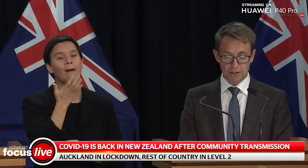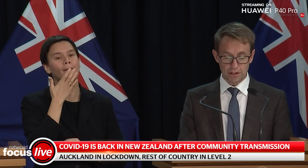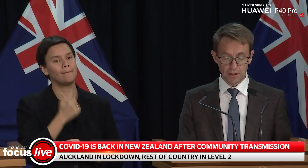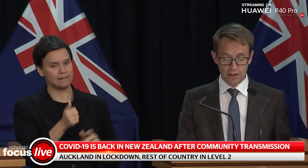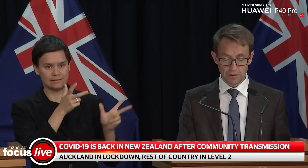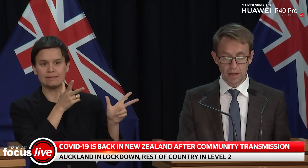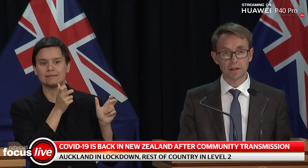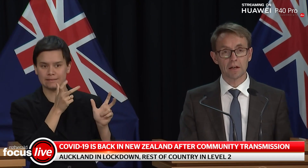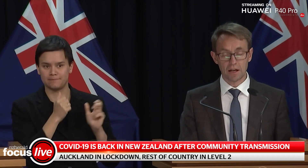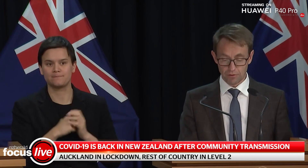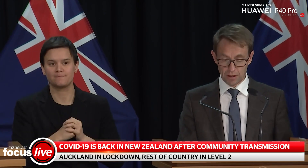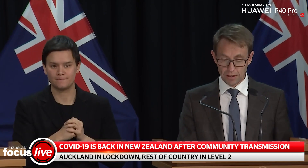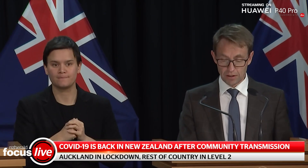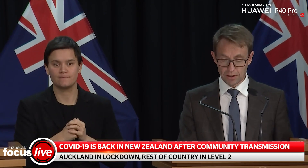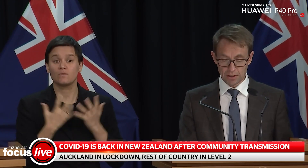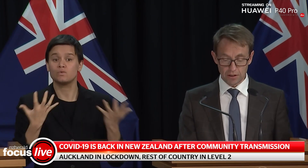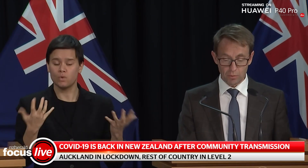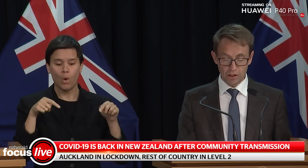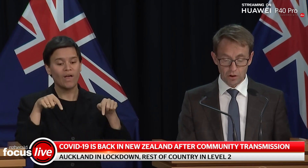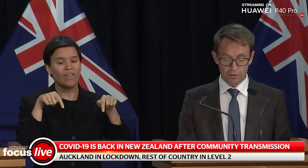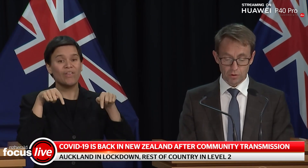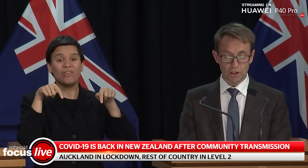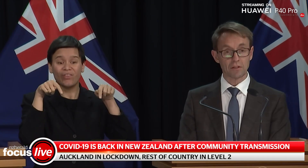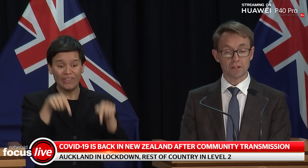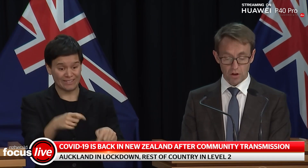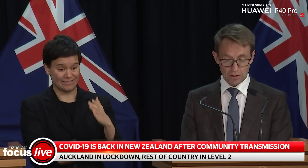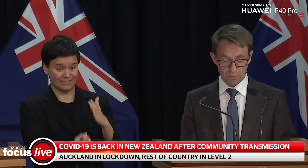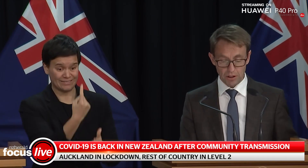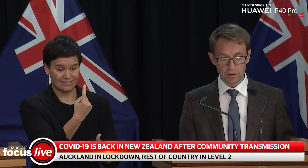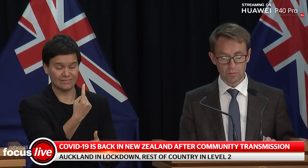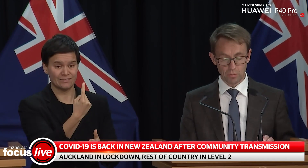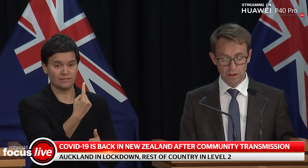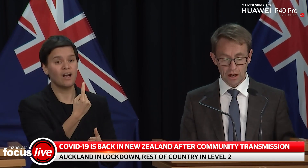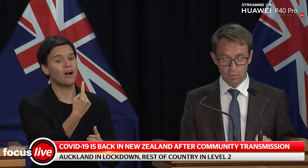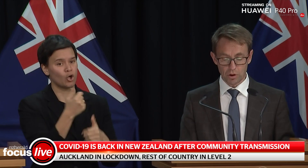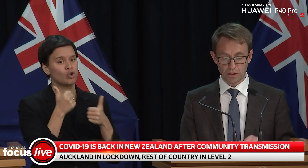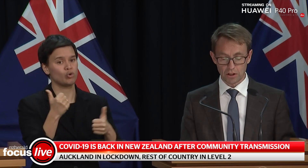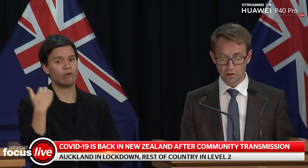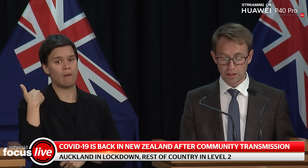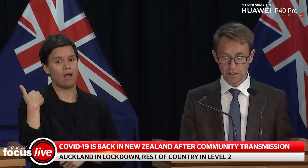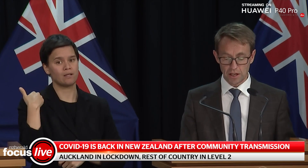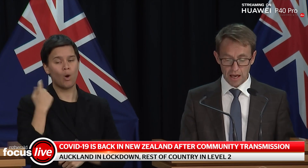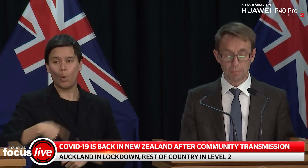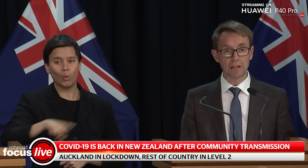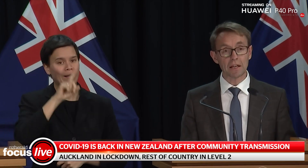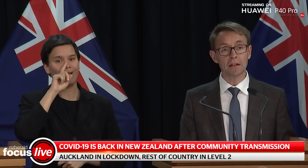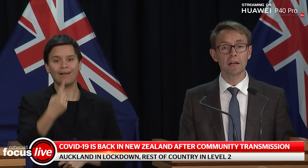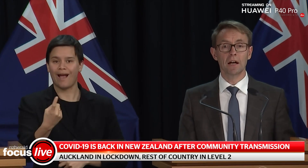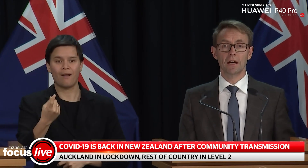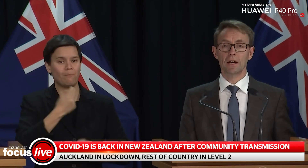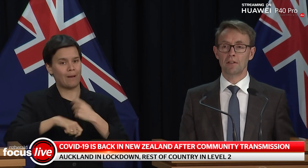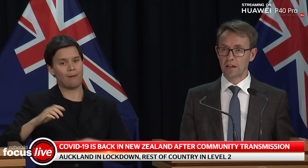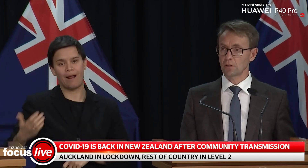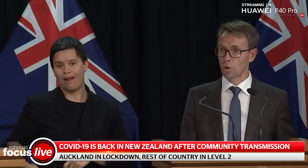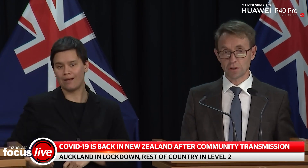complacency that may have set in. We cannot afford to let this virus spread. We are working to not let it happen here,